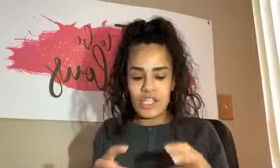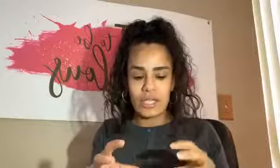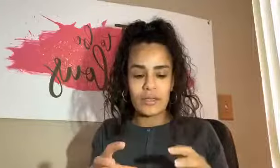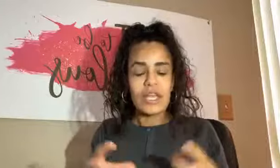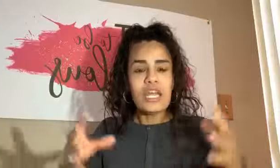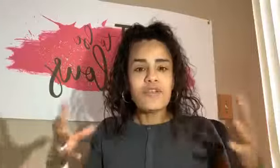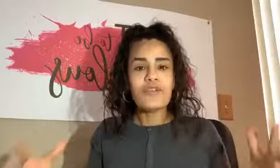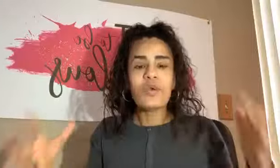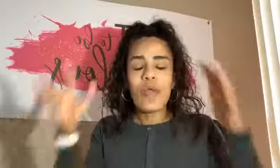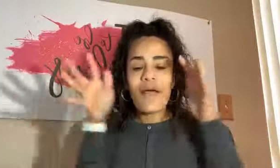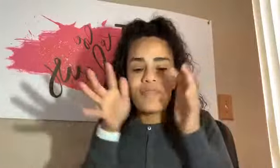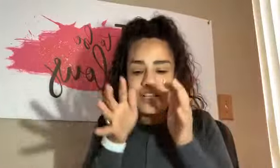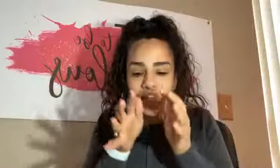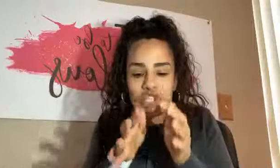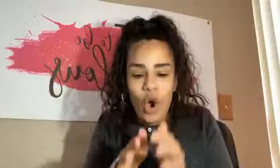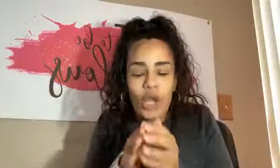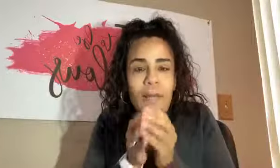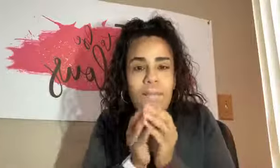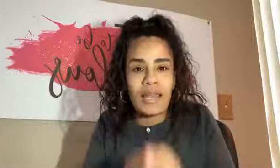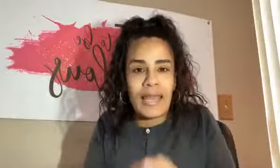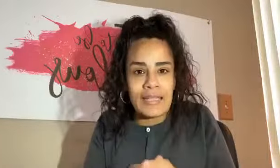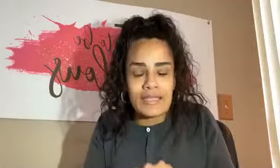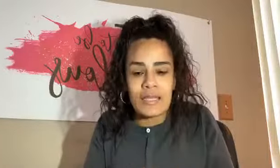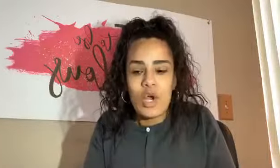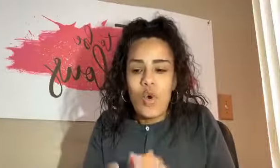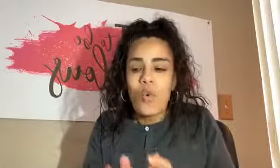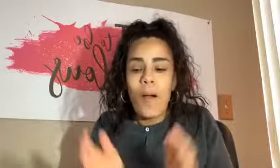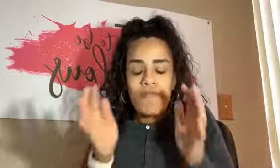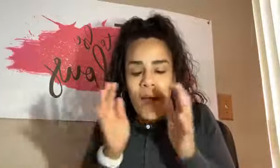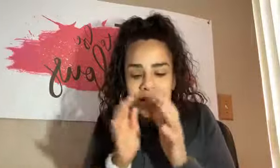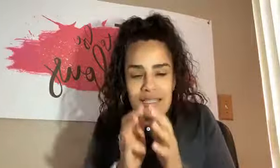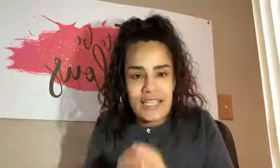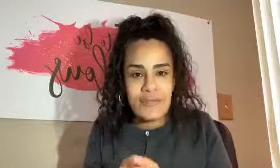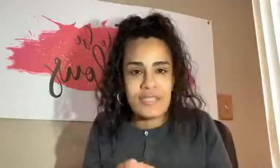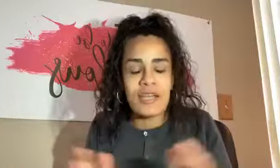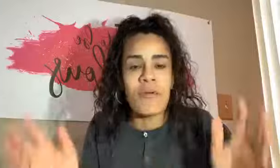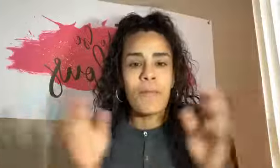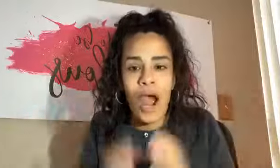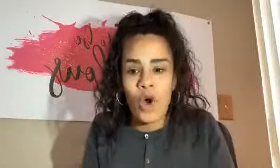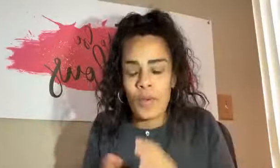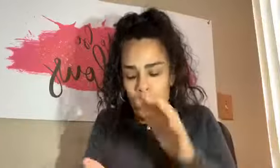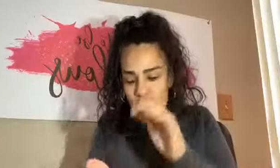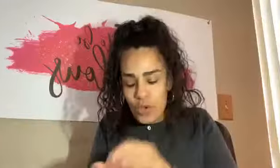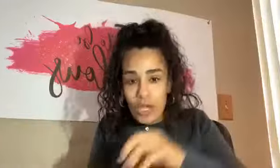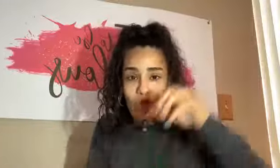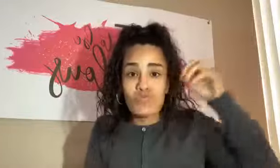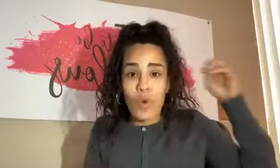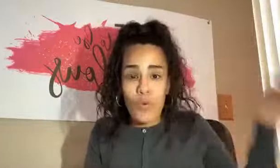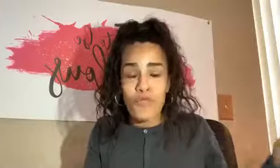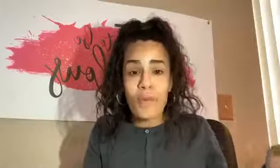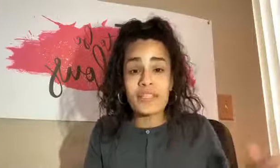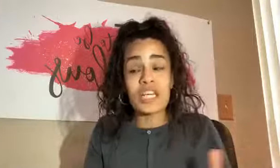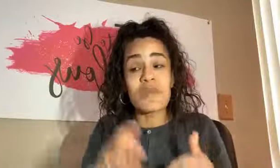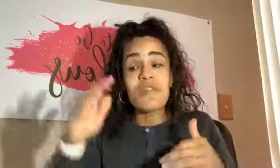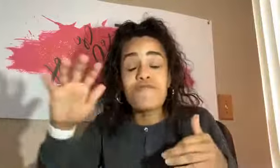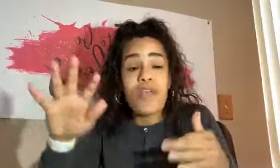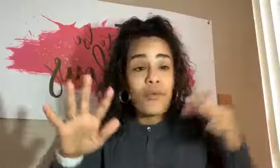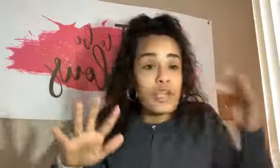if you don't have that starting place of positivity, of empowerment, where you can grow from, it's going to be very